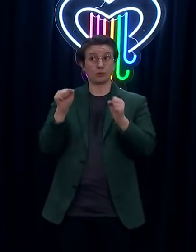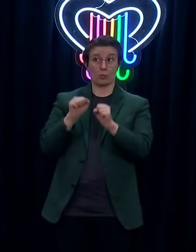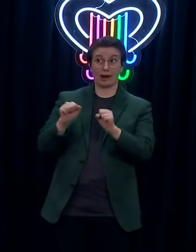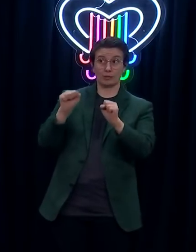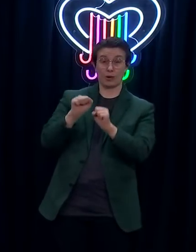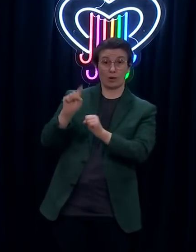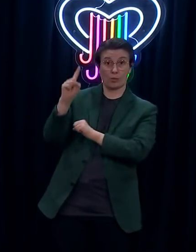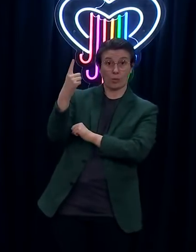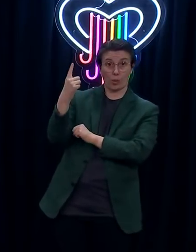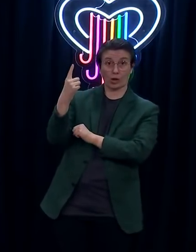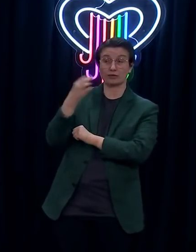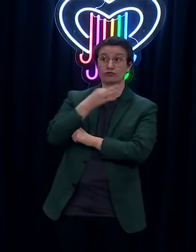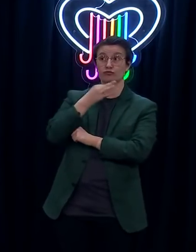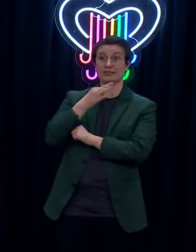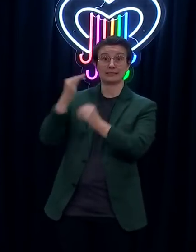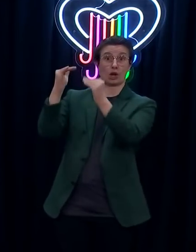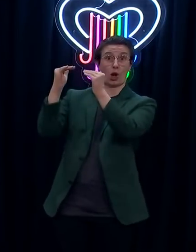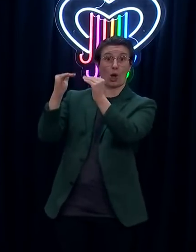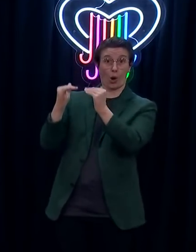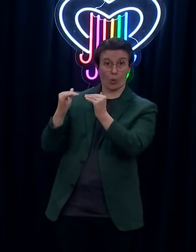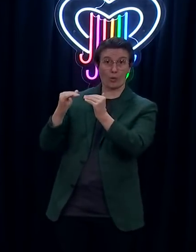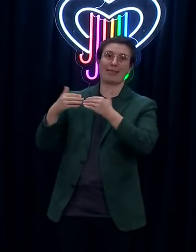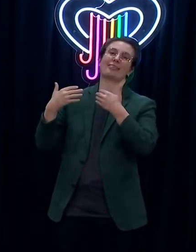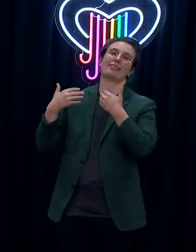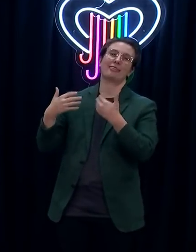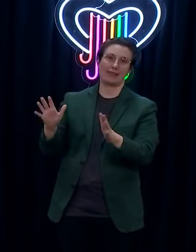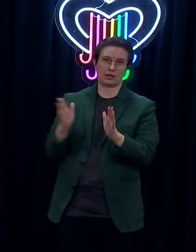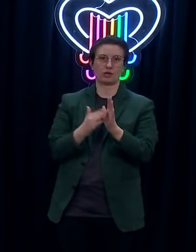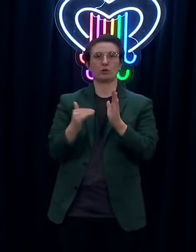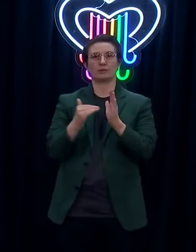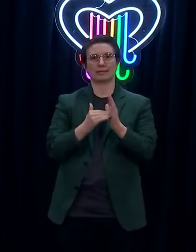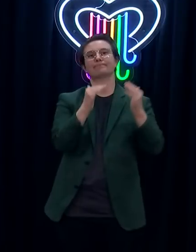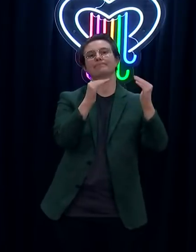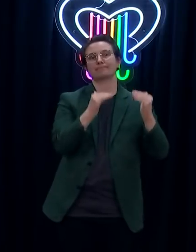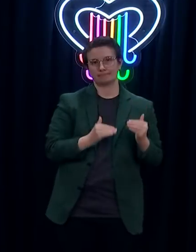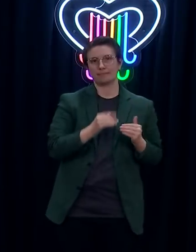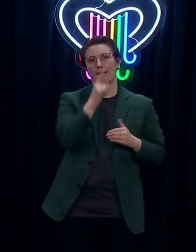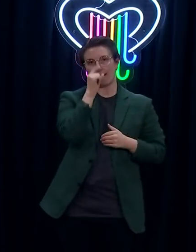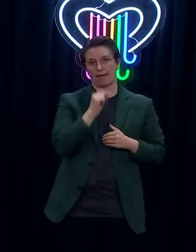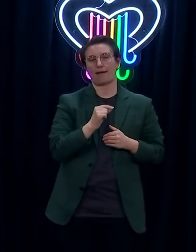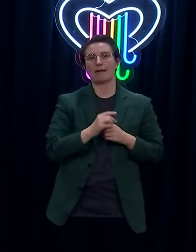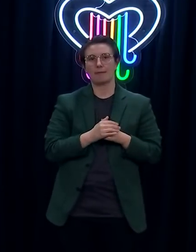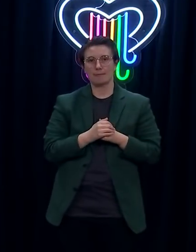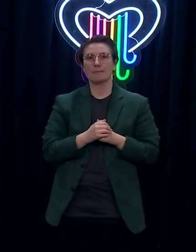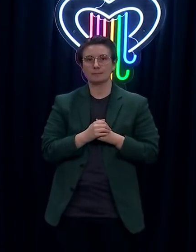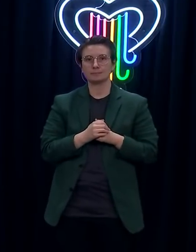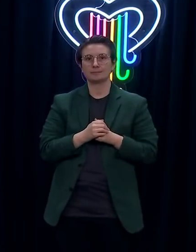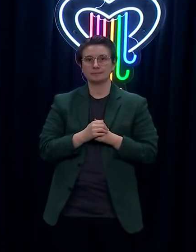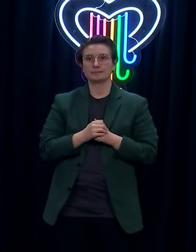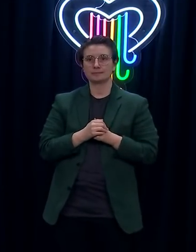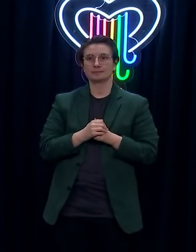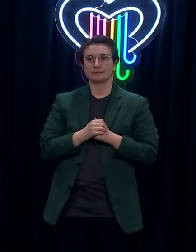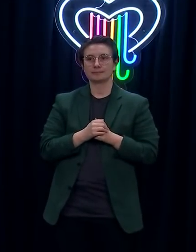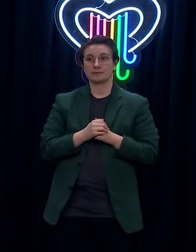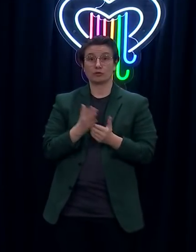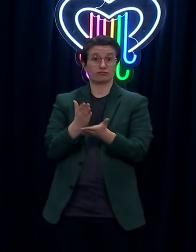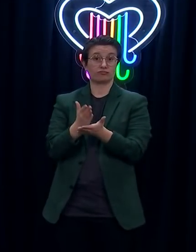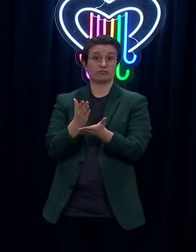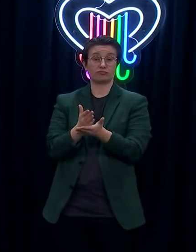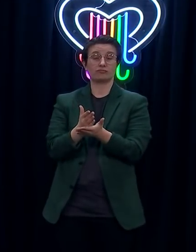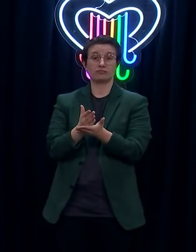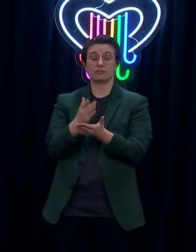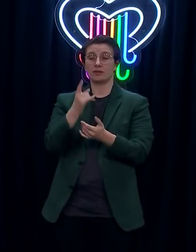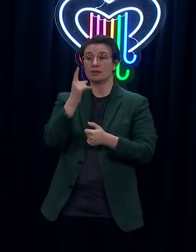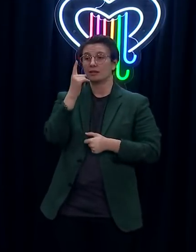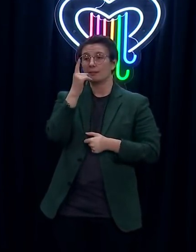but it still presents risk. And you only need to look at some of the stories over the course of the week that despite best efforts, in some cases people will work very